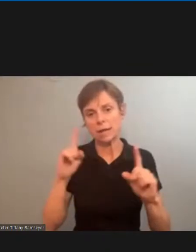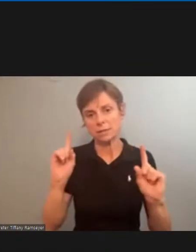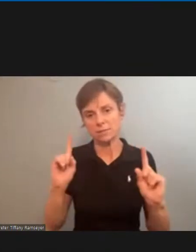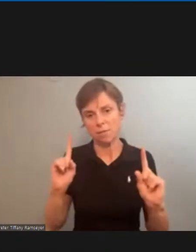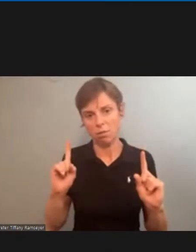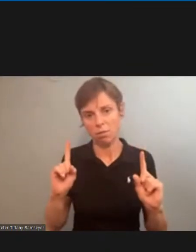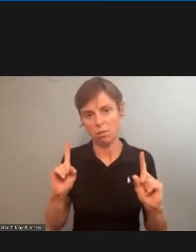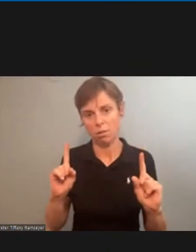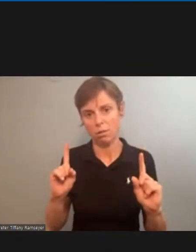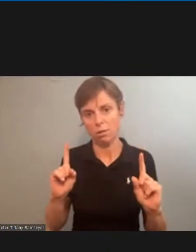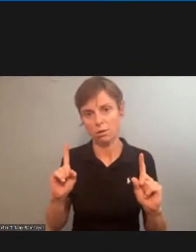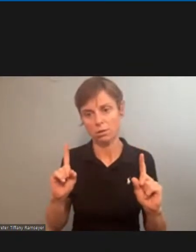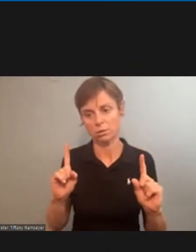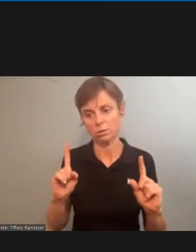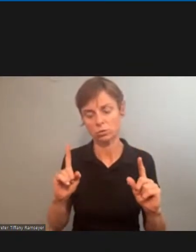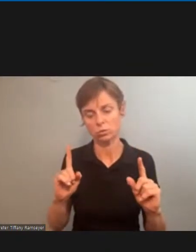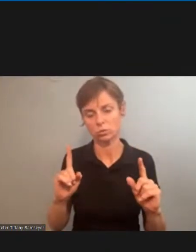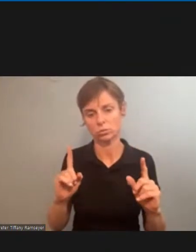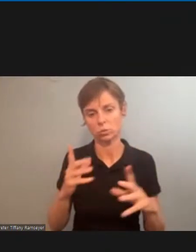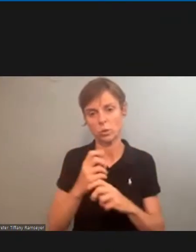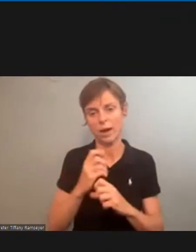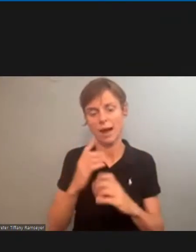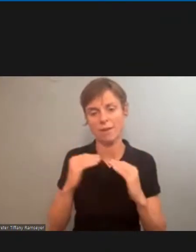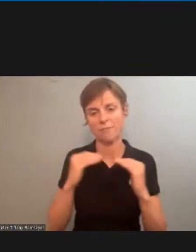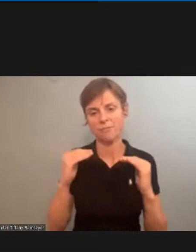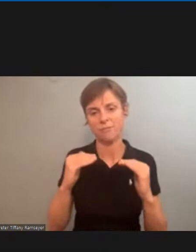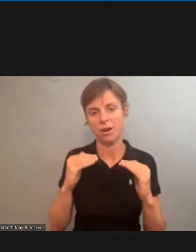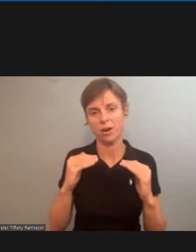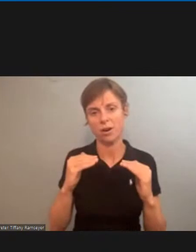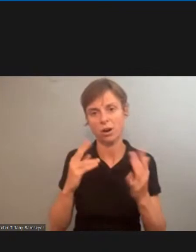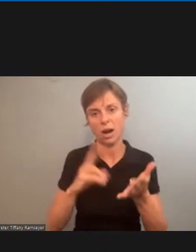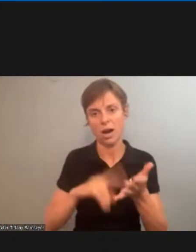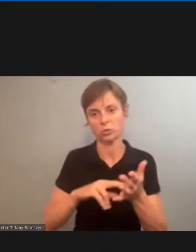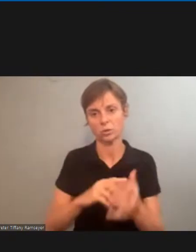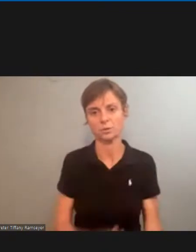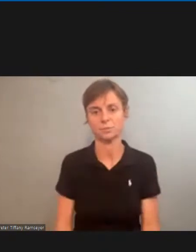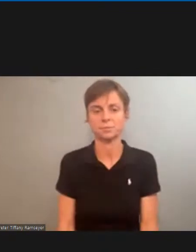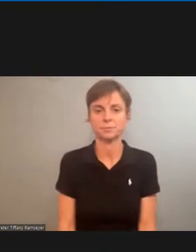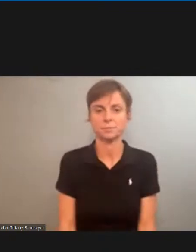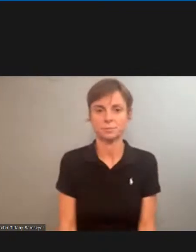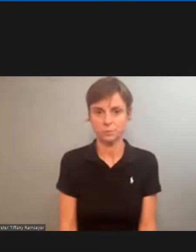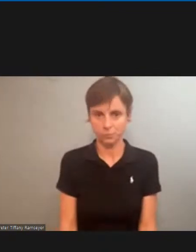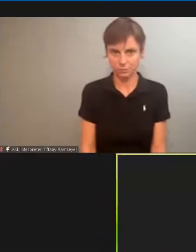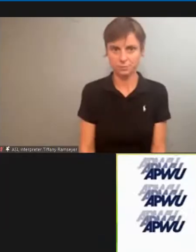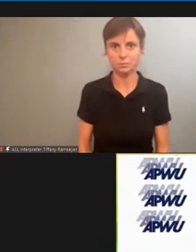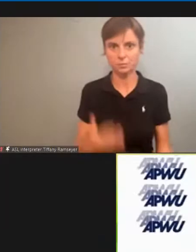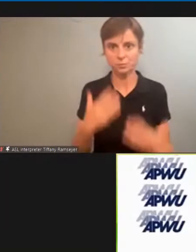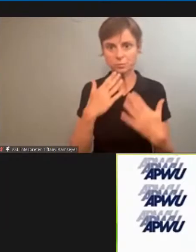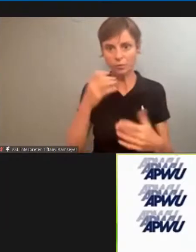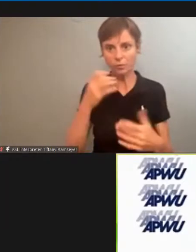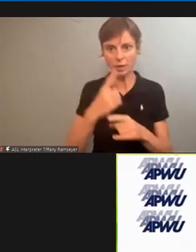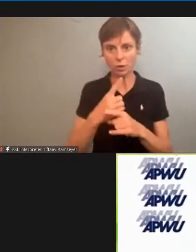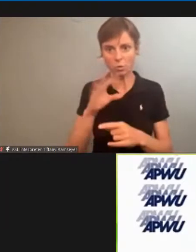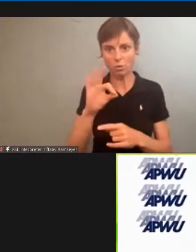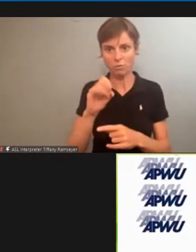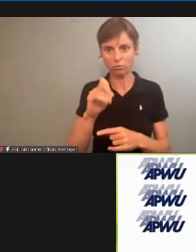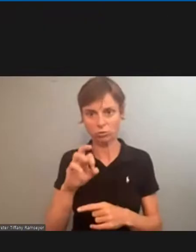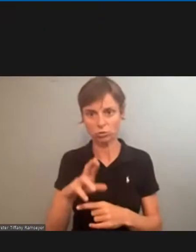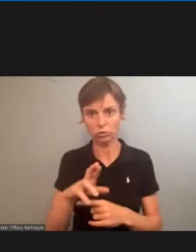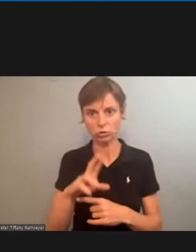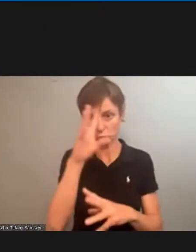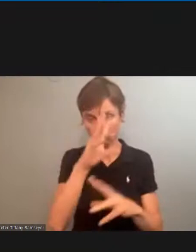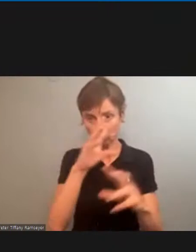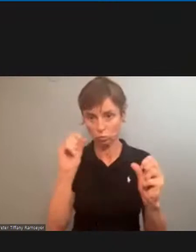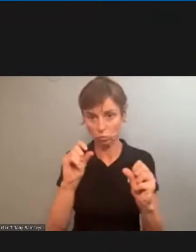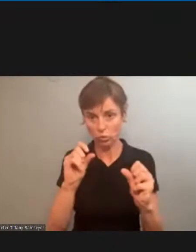in achieving a fair and equitable contract. Thank you. Thank Brother Foster. Thank you,